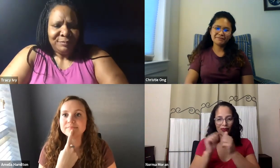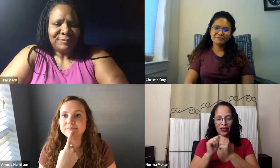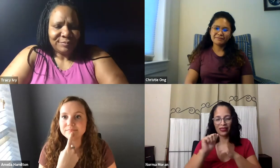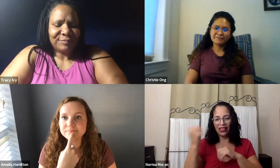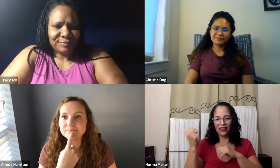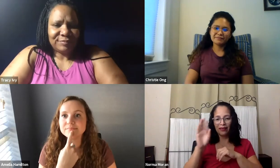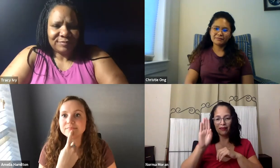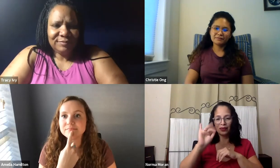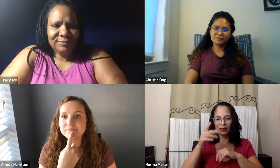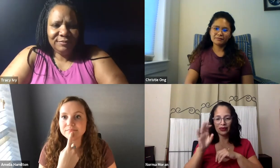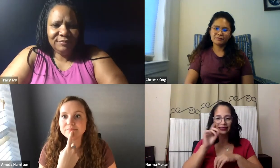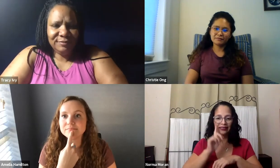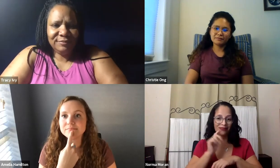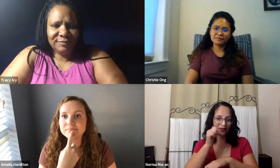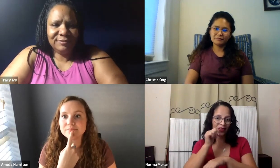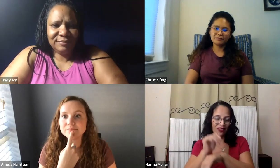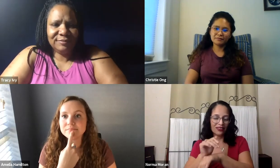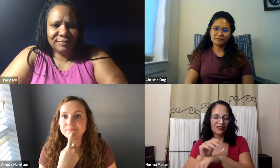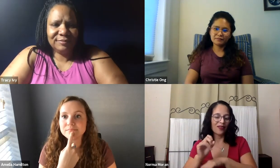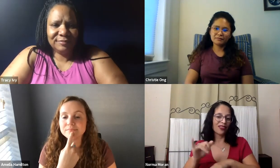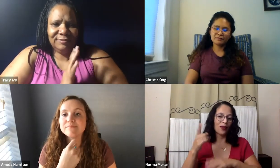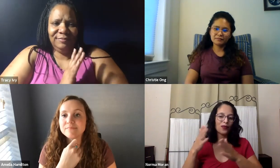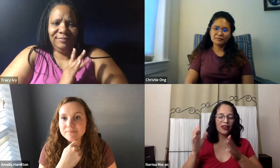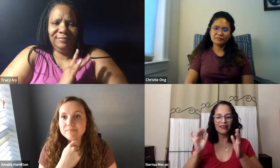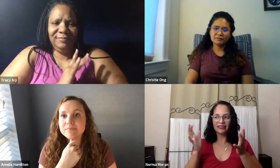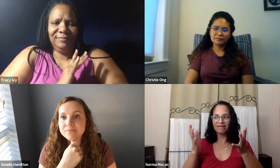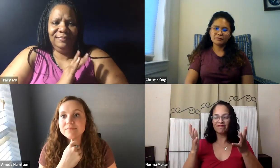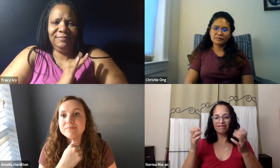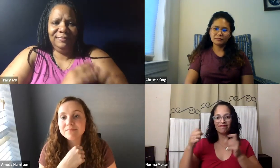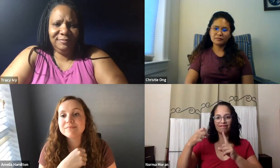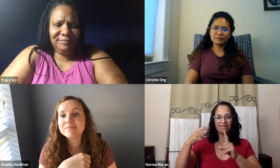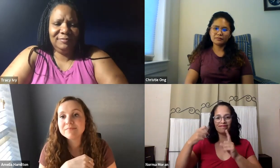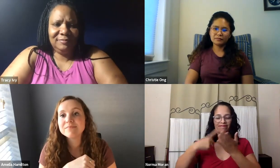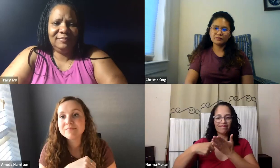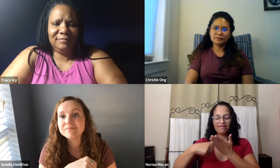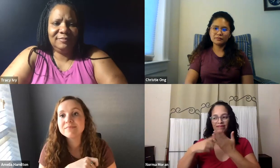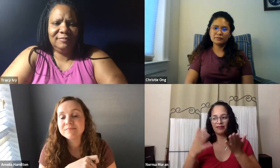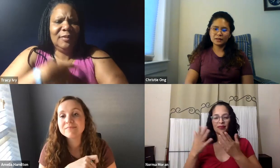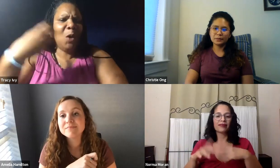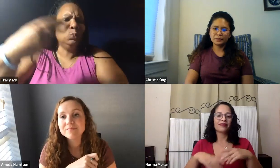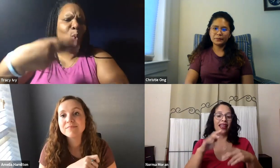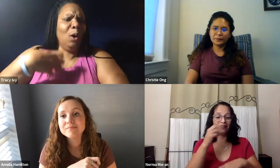book club through Zoom with other, I'm actually hosting one with other BIPOC deaf individuals.